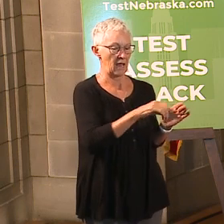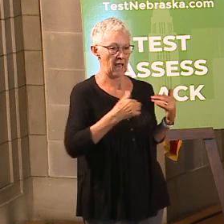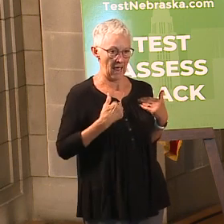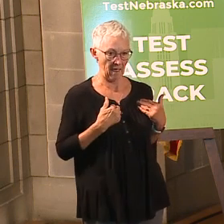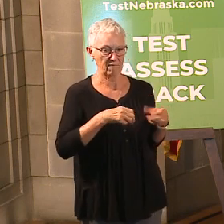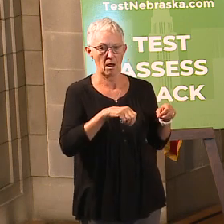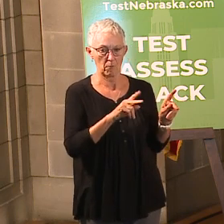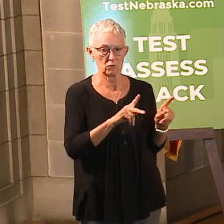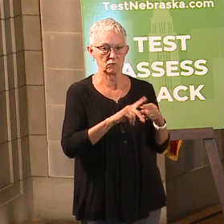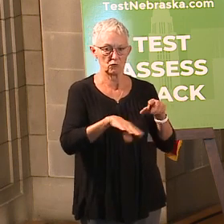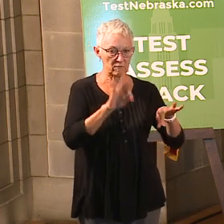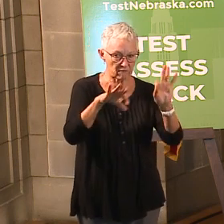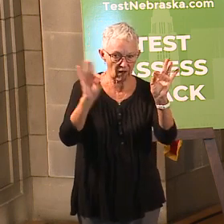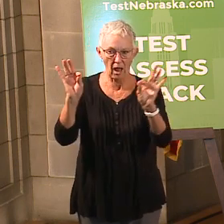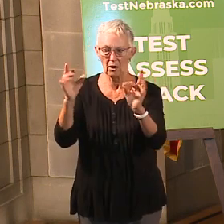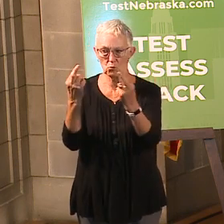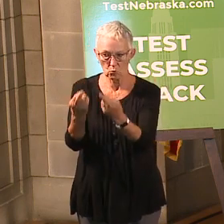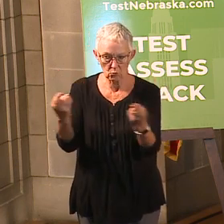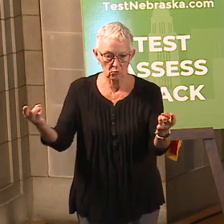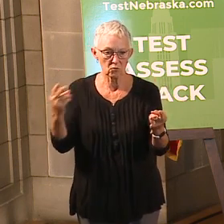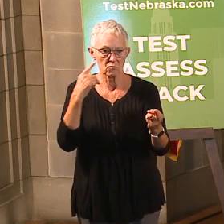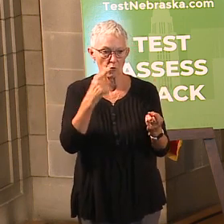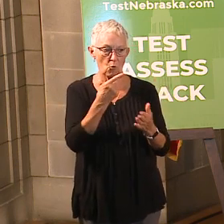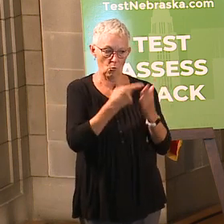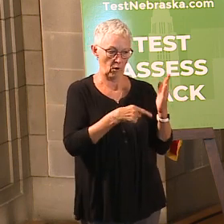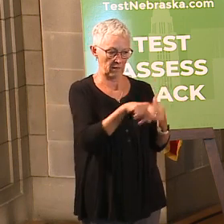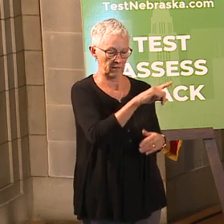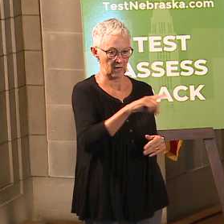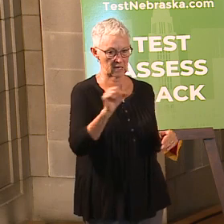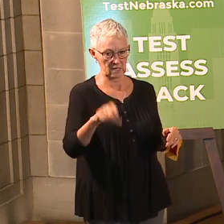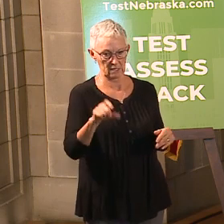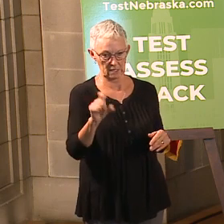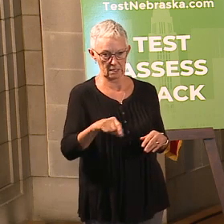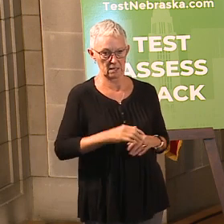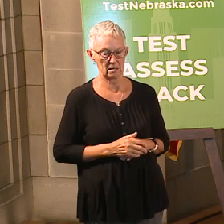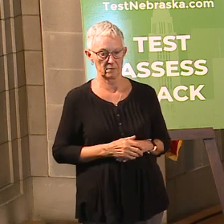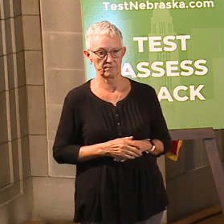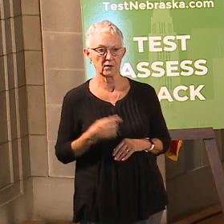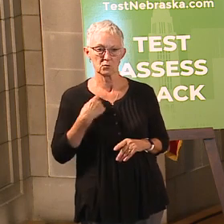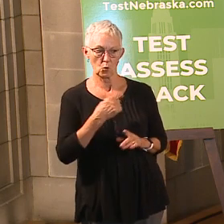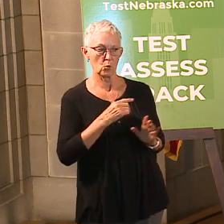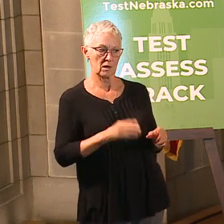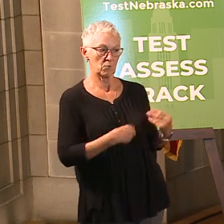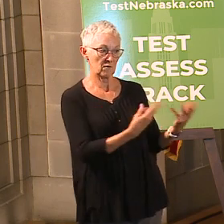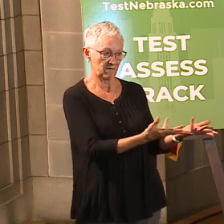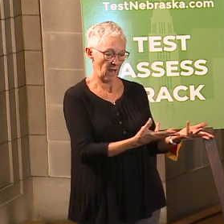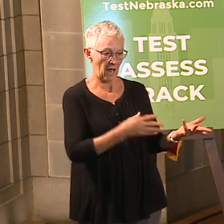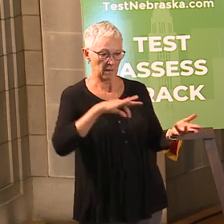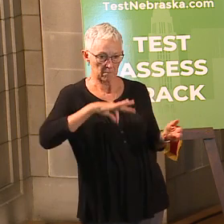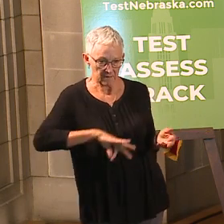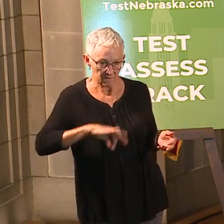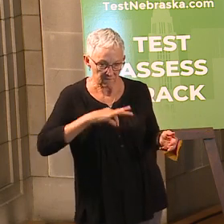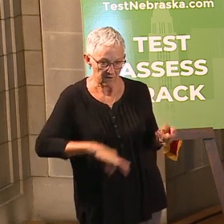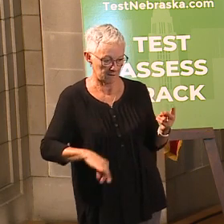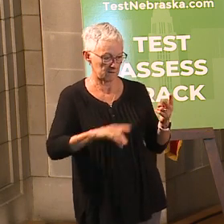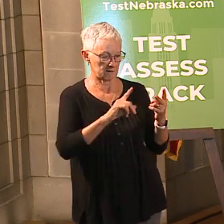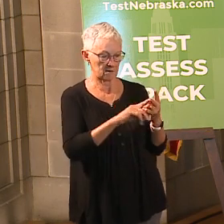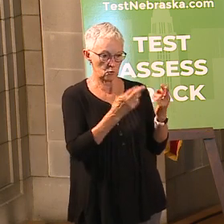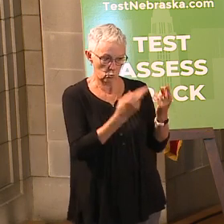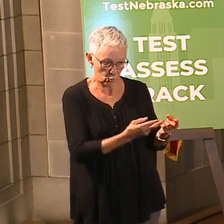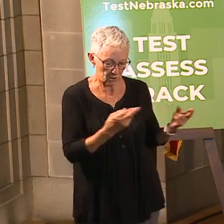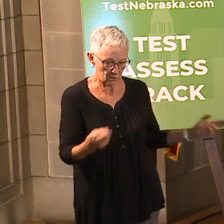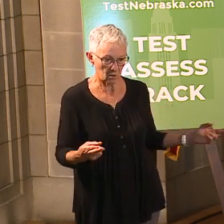We offered more, more benefits, rewards, and resources, because during trying times, health should not be neglected.